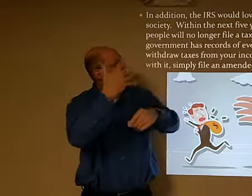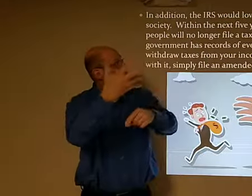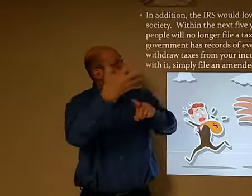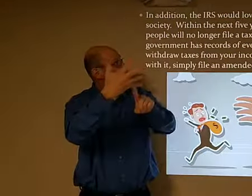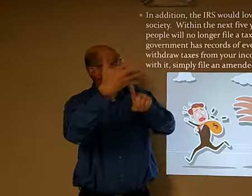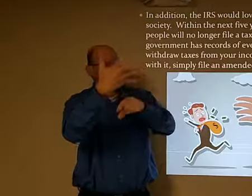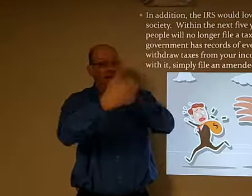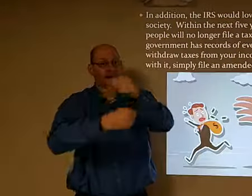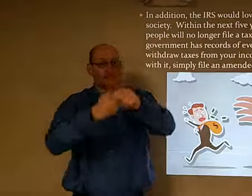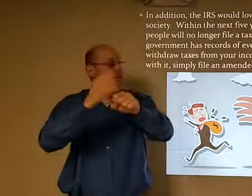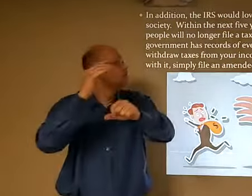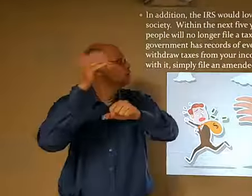reduced costs.